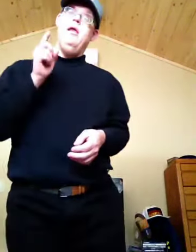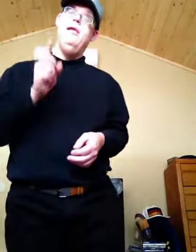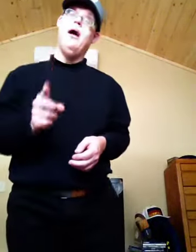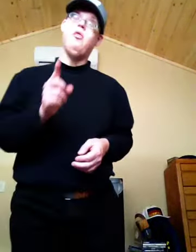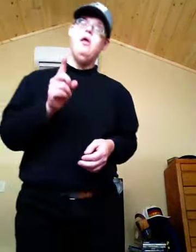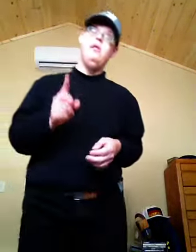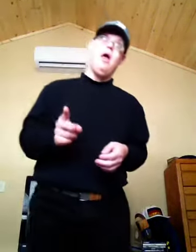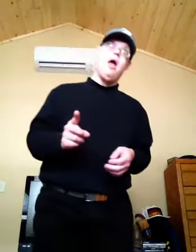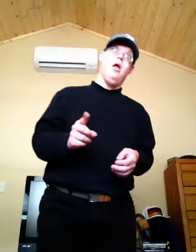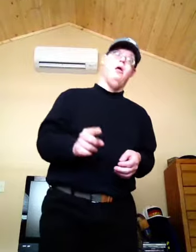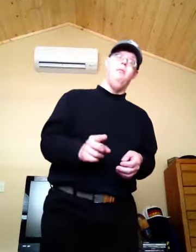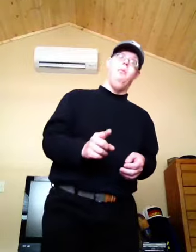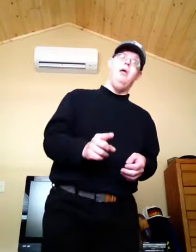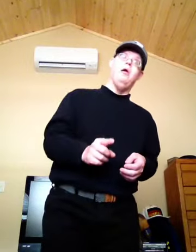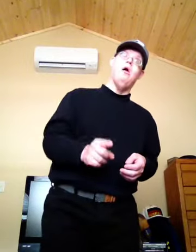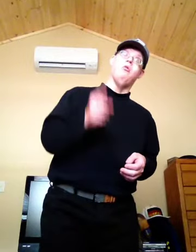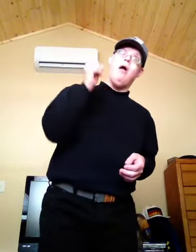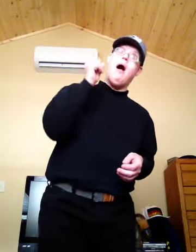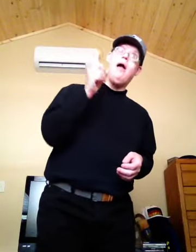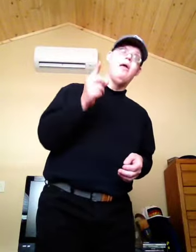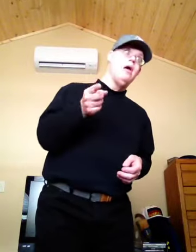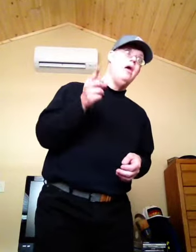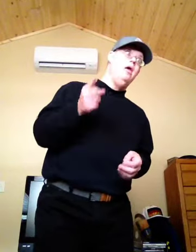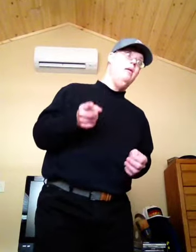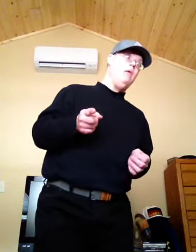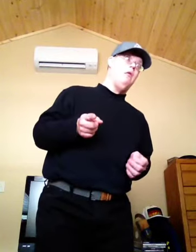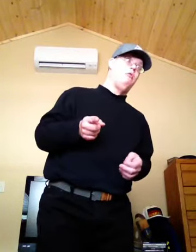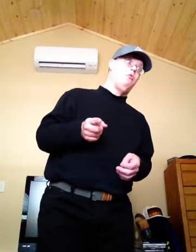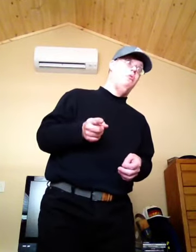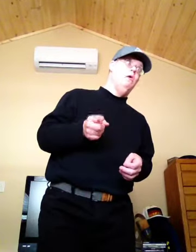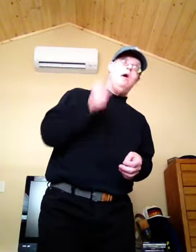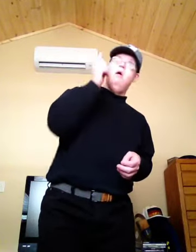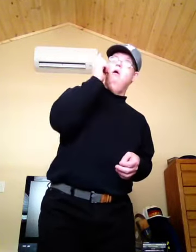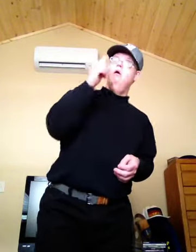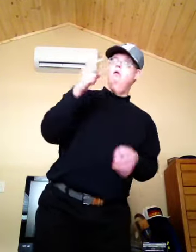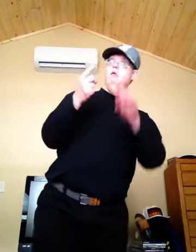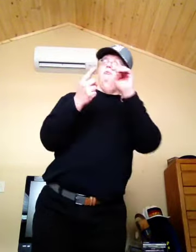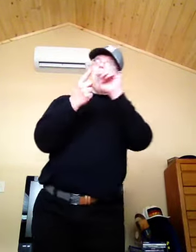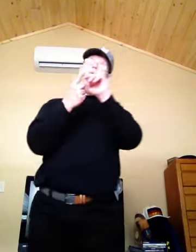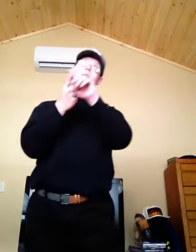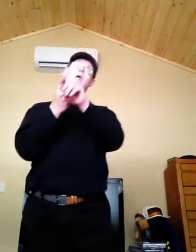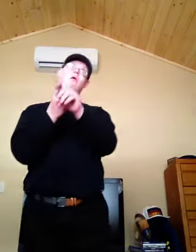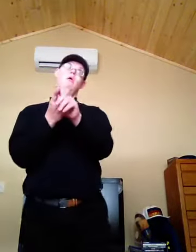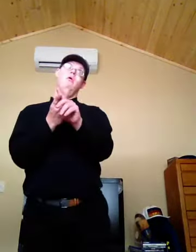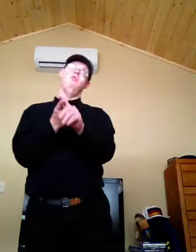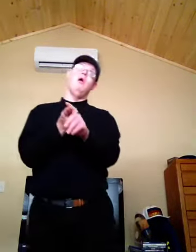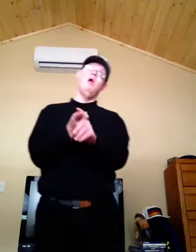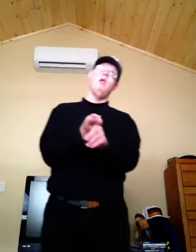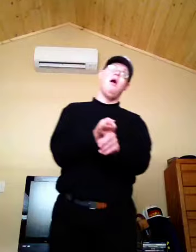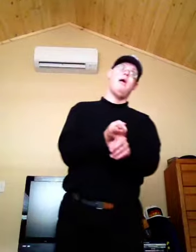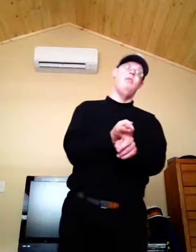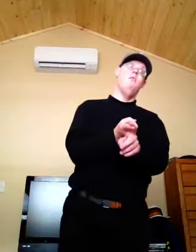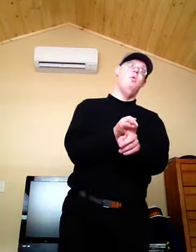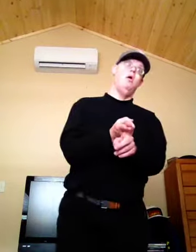Night and day. Because I get emails. From 7 o'clock in the morning.